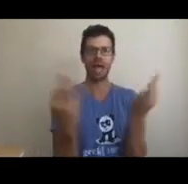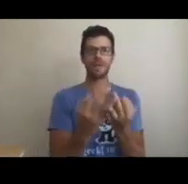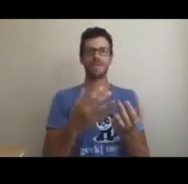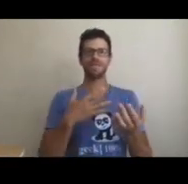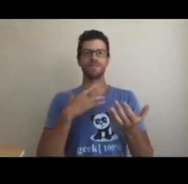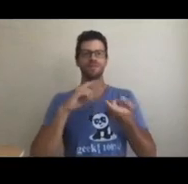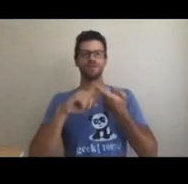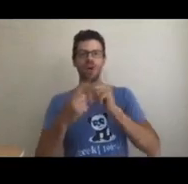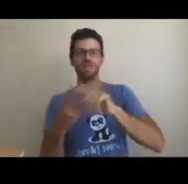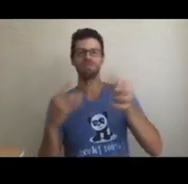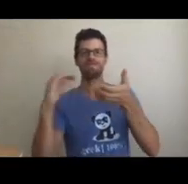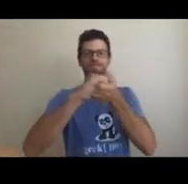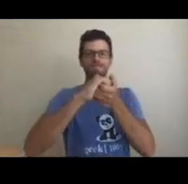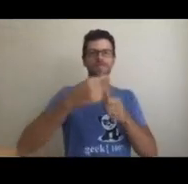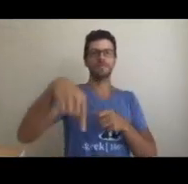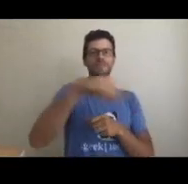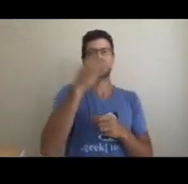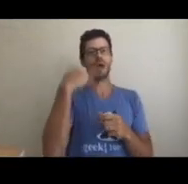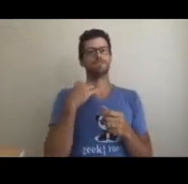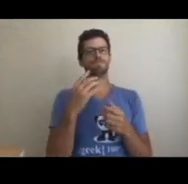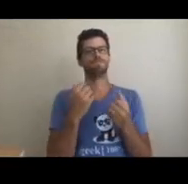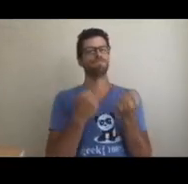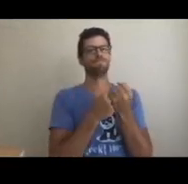of the reasons I'm a big fan of Salesforce.